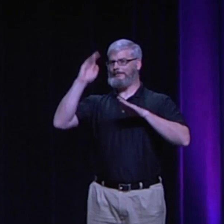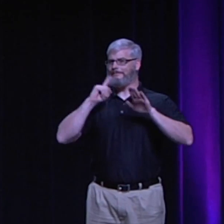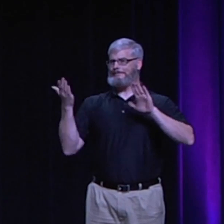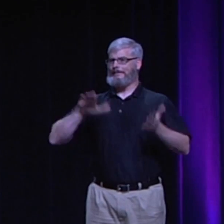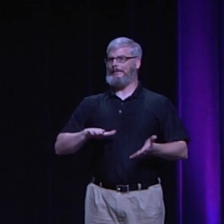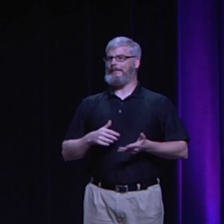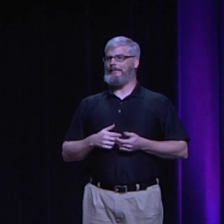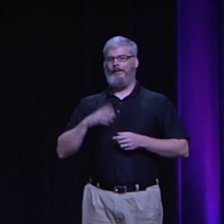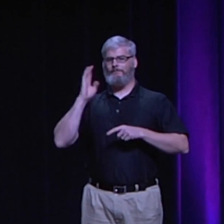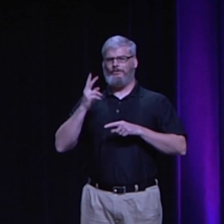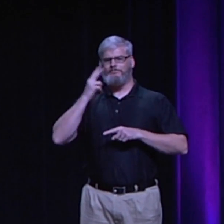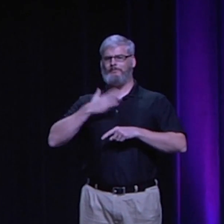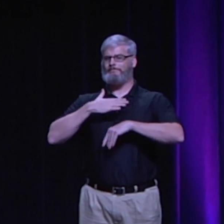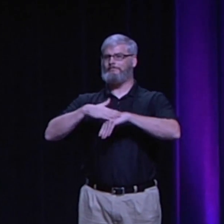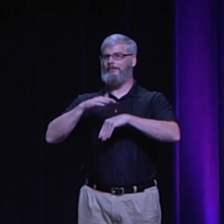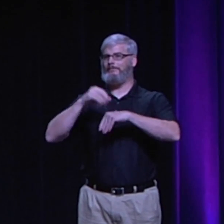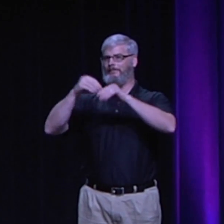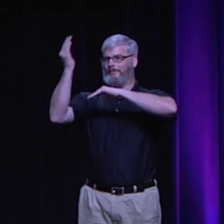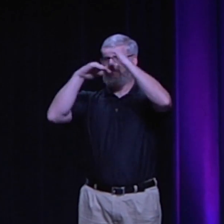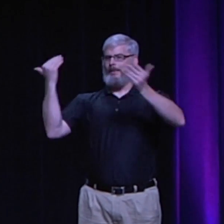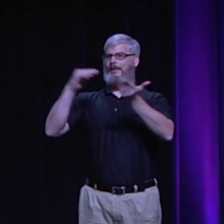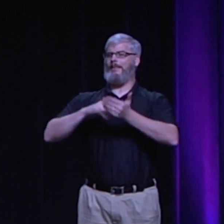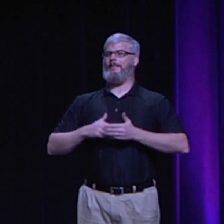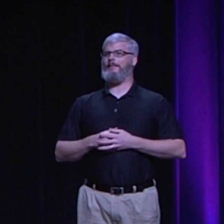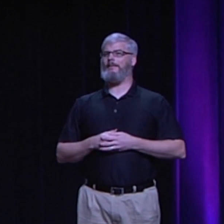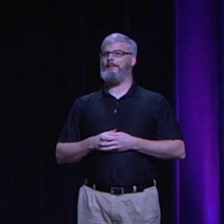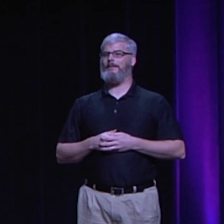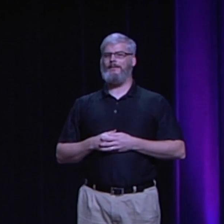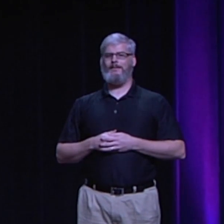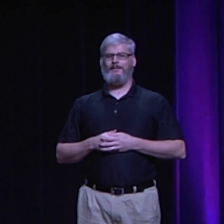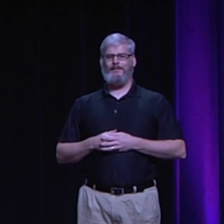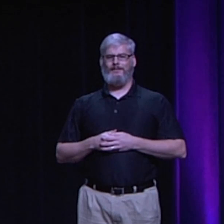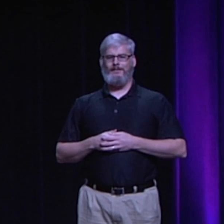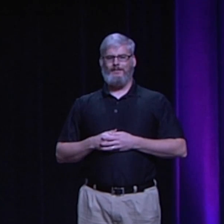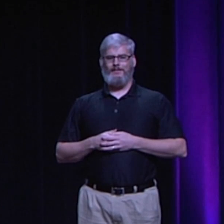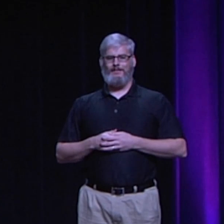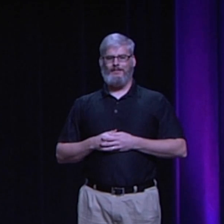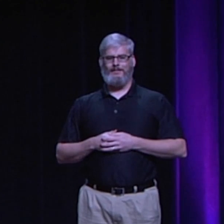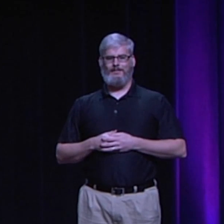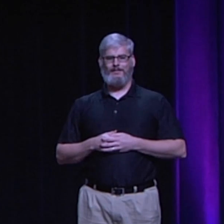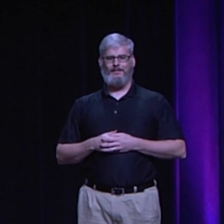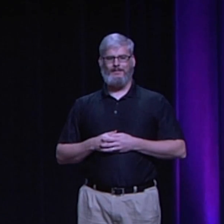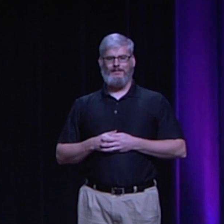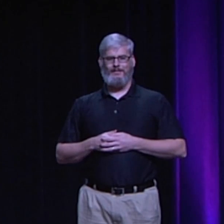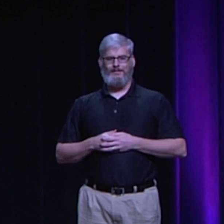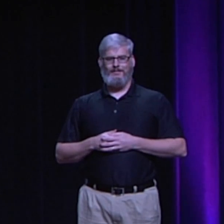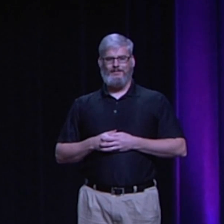And if I'm an atheist, I don't know, if there is no God, then I guess I'll never see my family in heaven